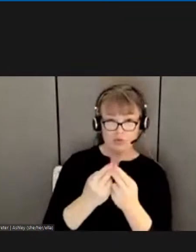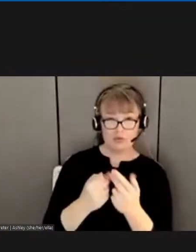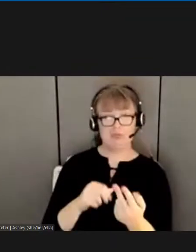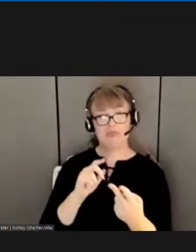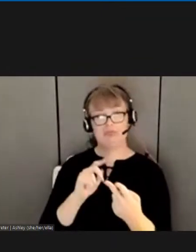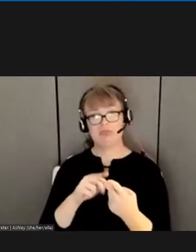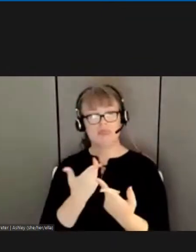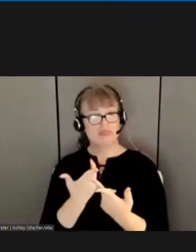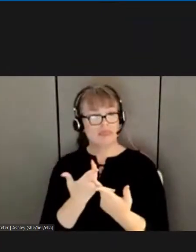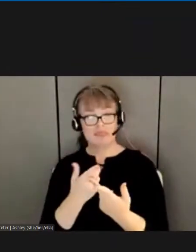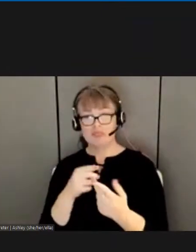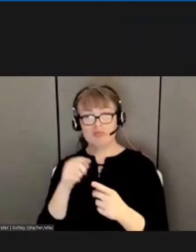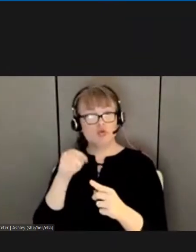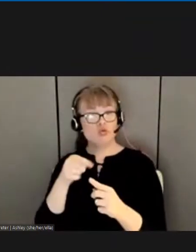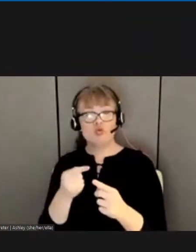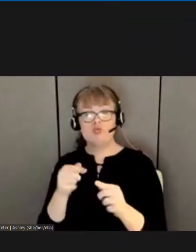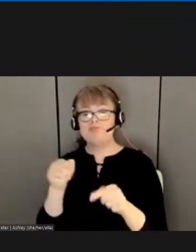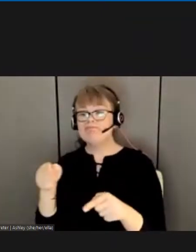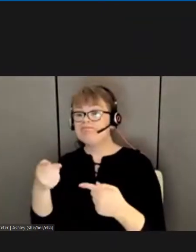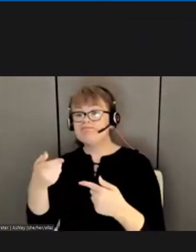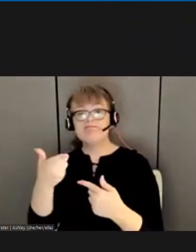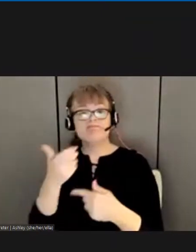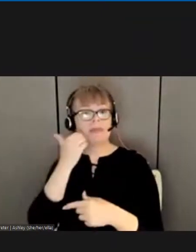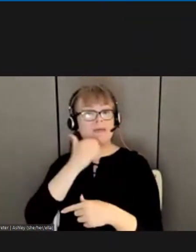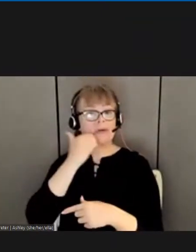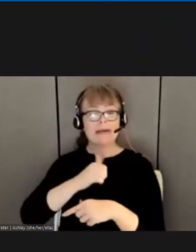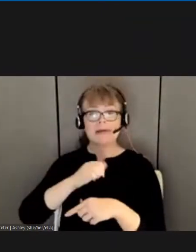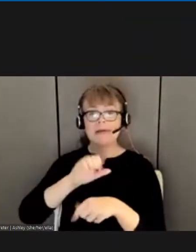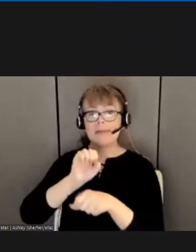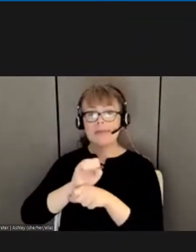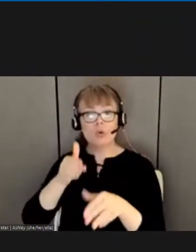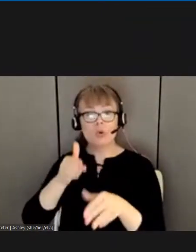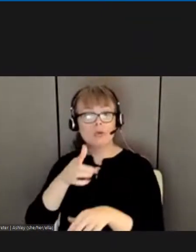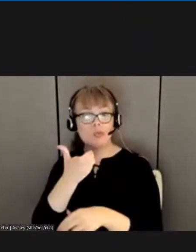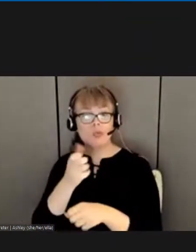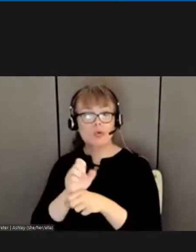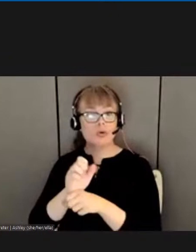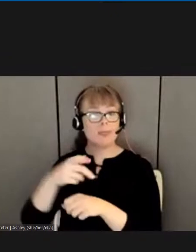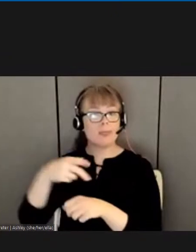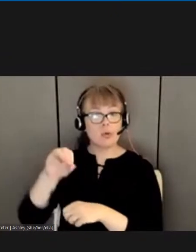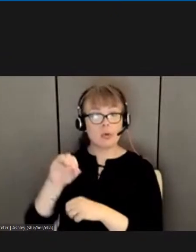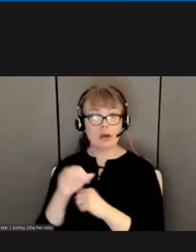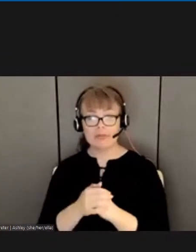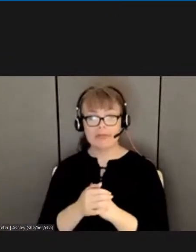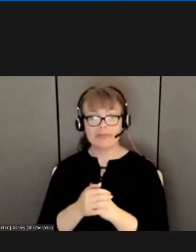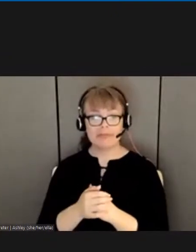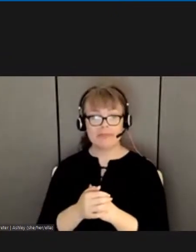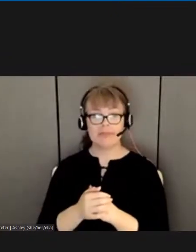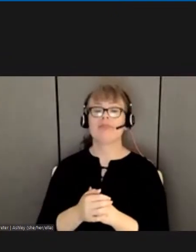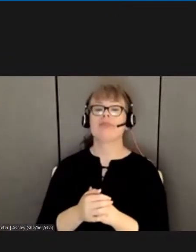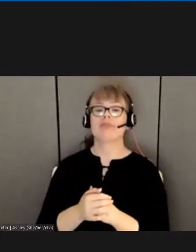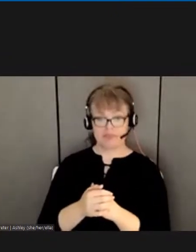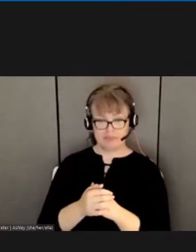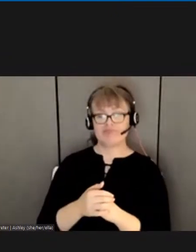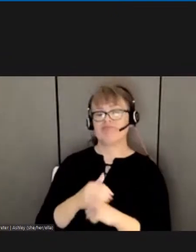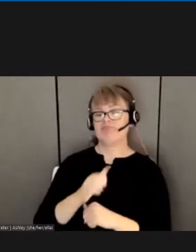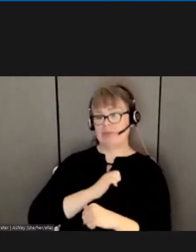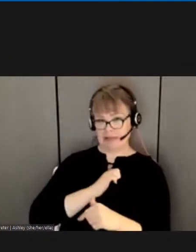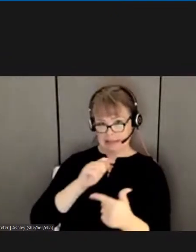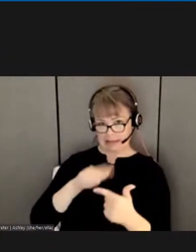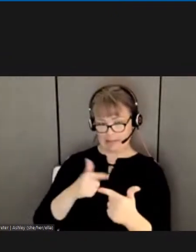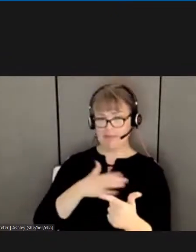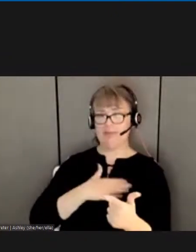but on behalf of the clerk division and my assistant sam lesenby and lynn palace barber